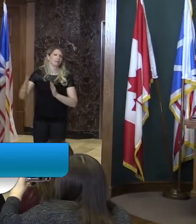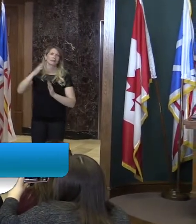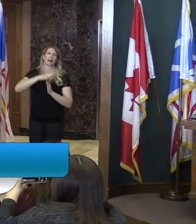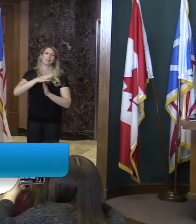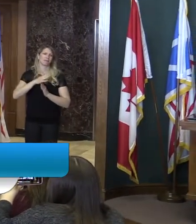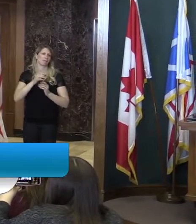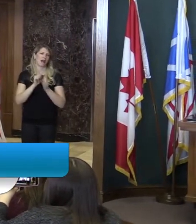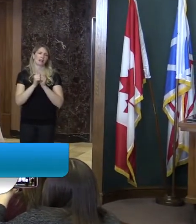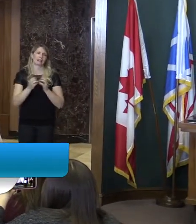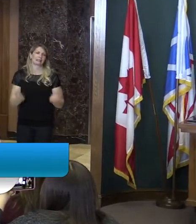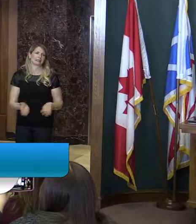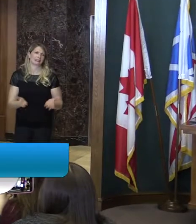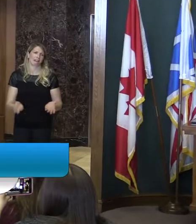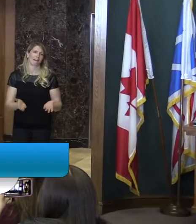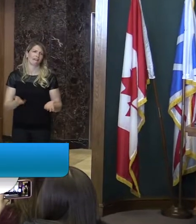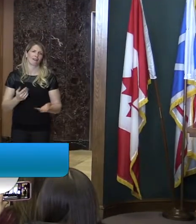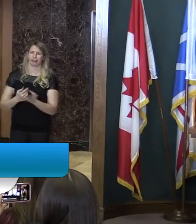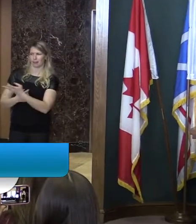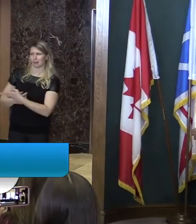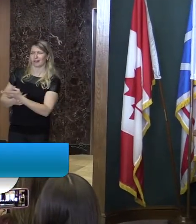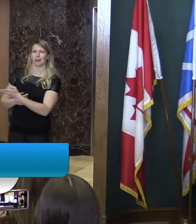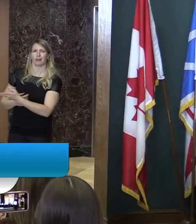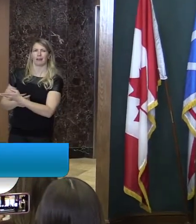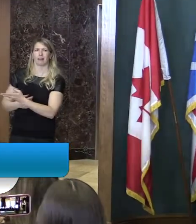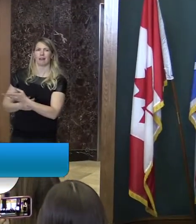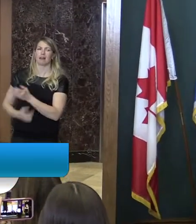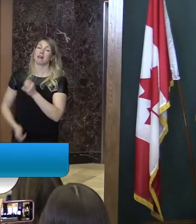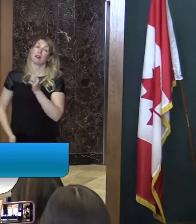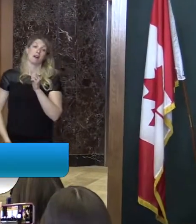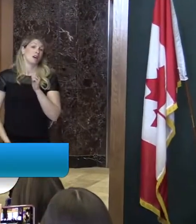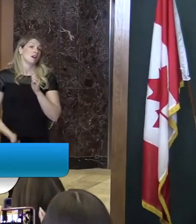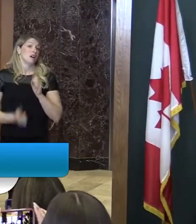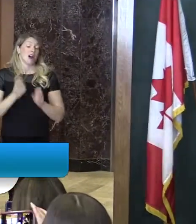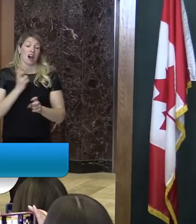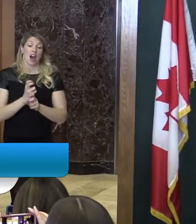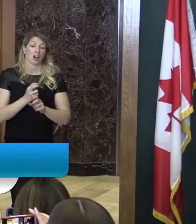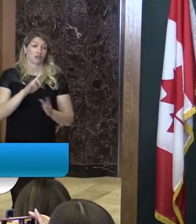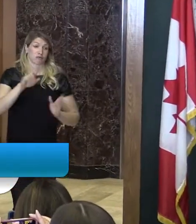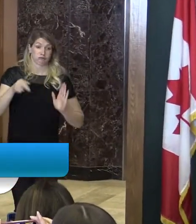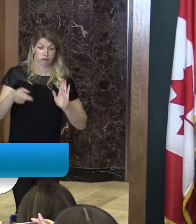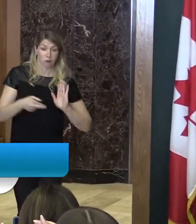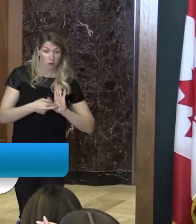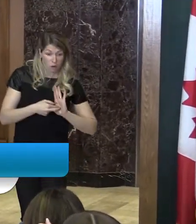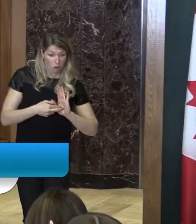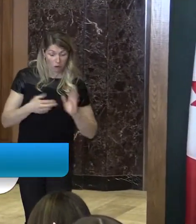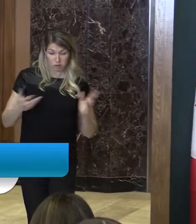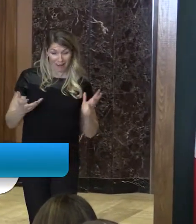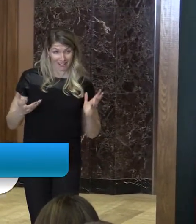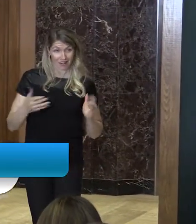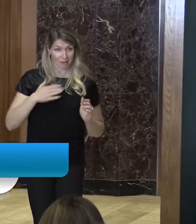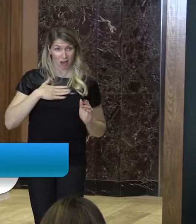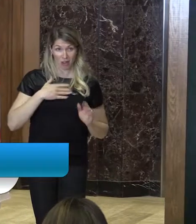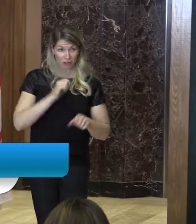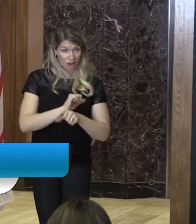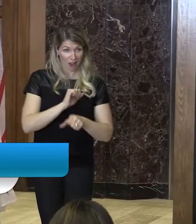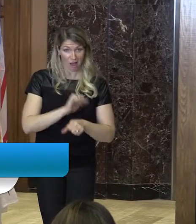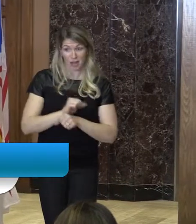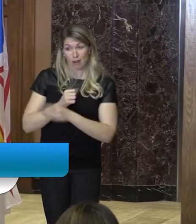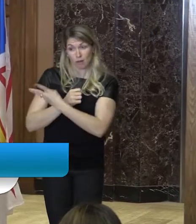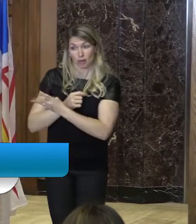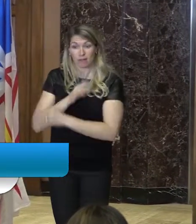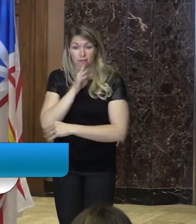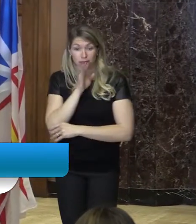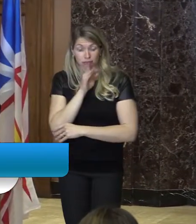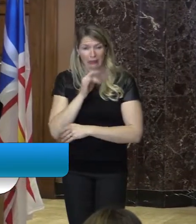there. And one of the hardest things I do in my role as Chair of Special Olympics is have to follow people like these in a speaking engagement. Thank you guys, you are